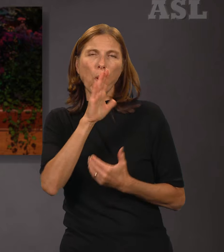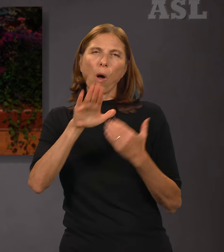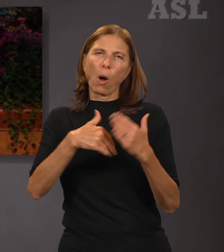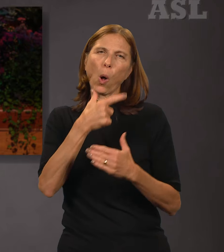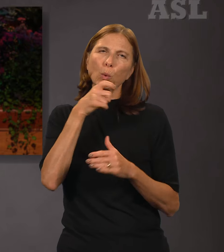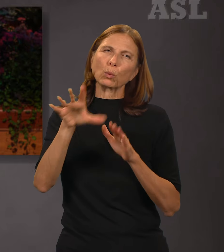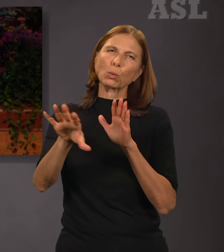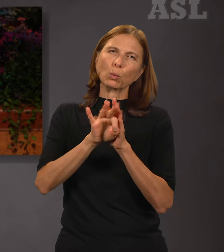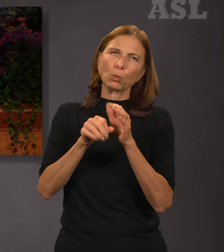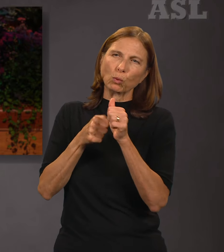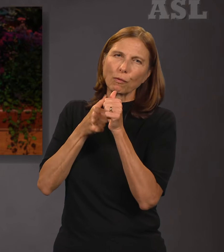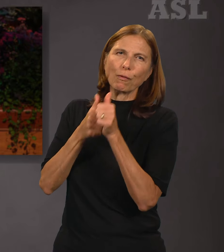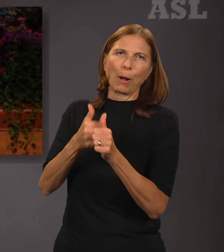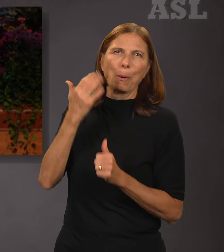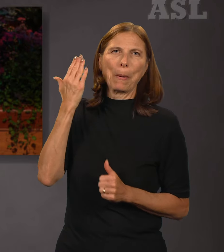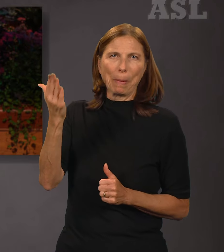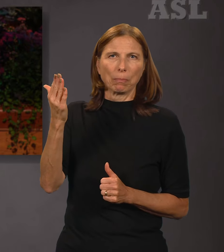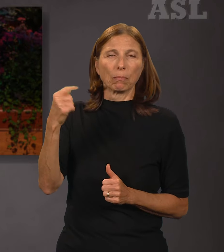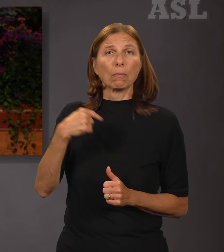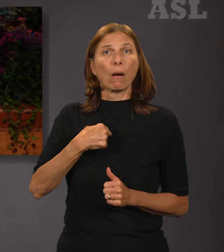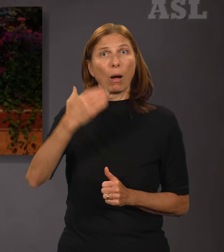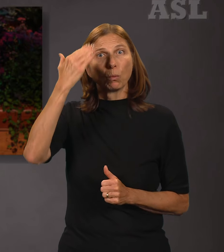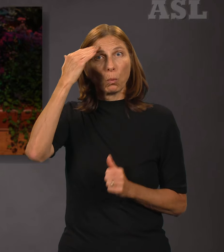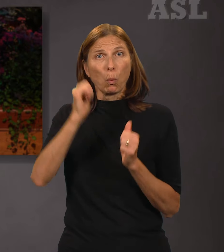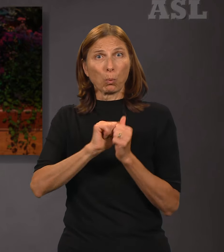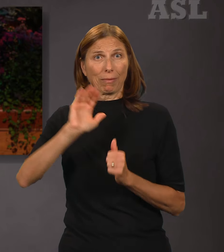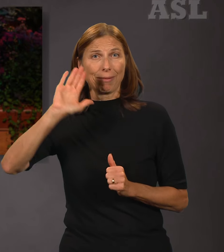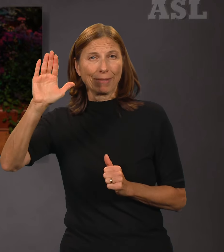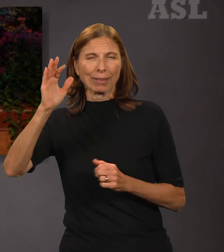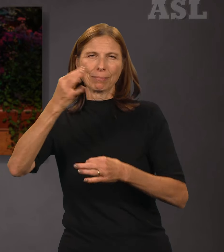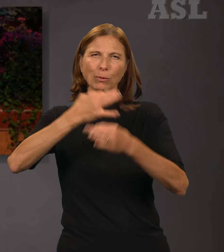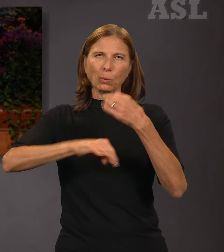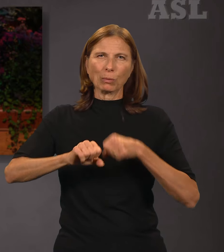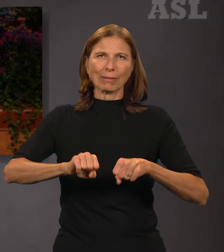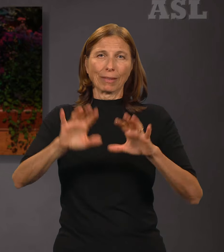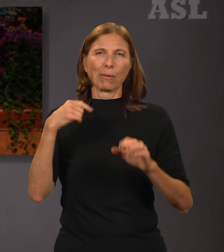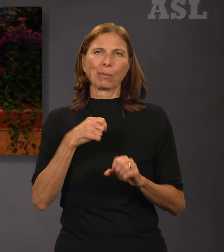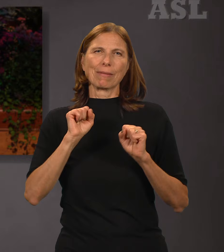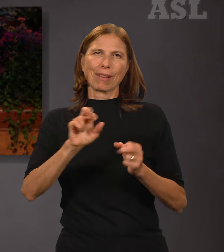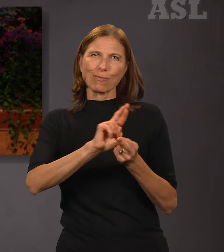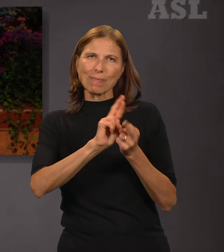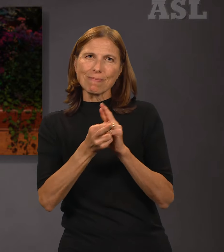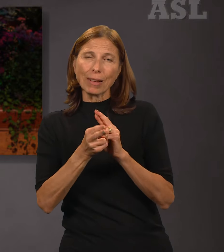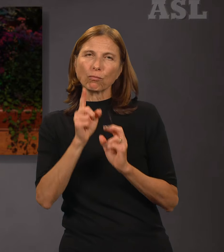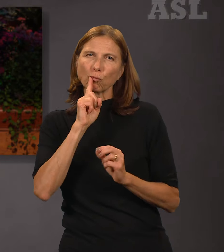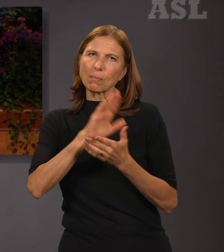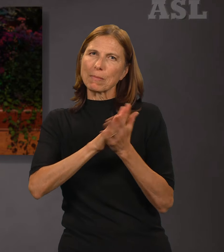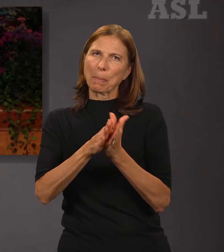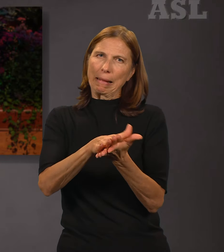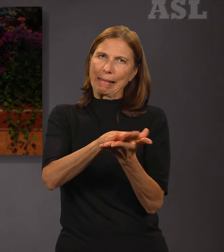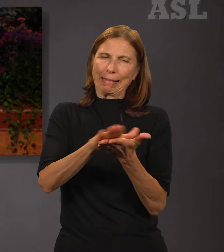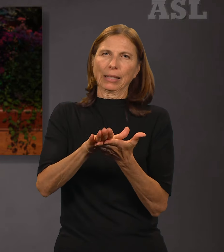I know that through His atoning sacrifice we can repent and truly be cleansed and redeemed.